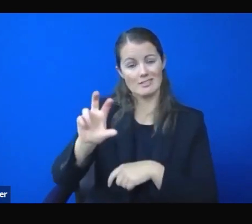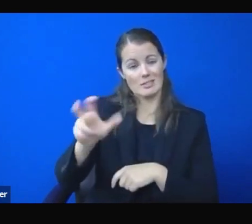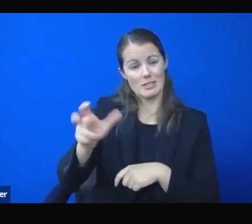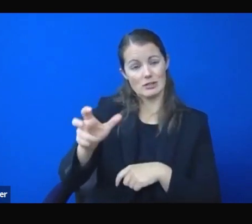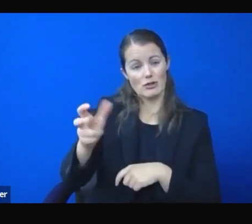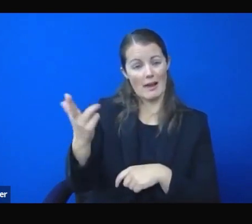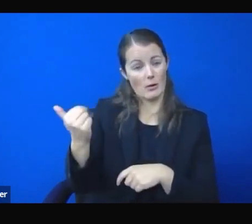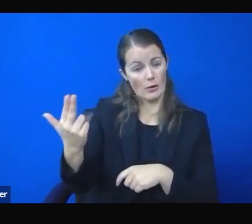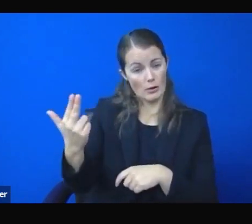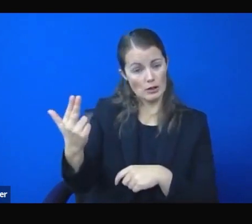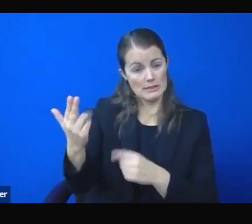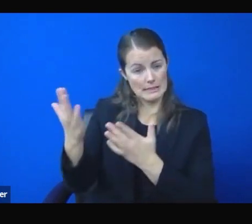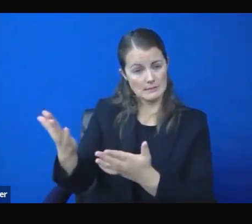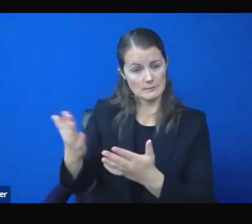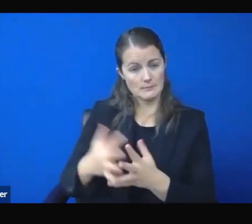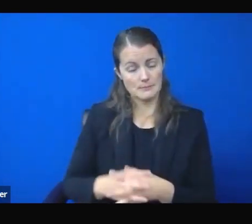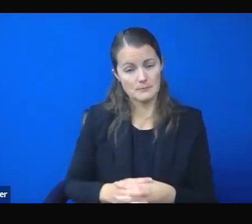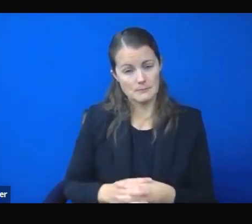Astrid?